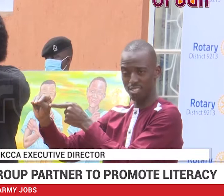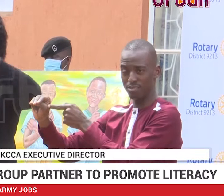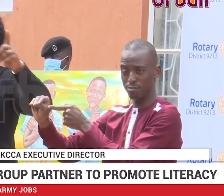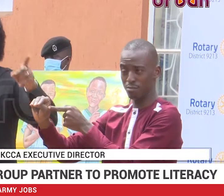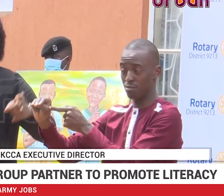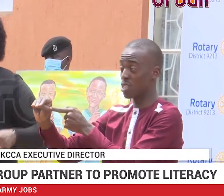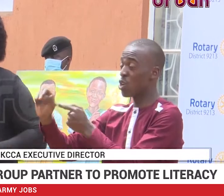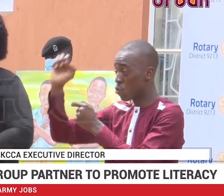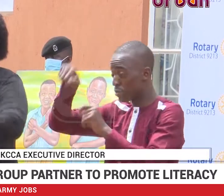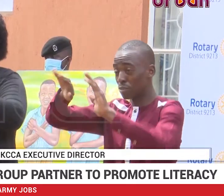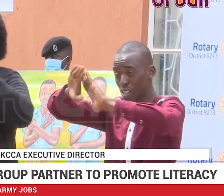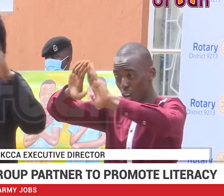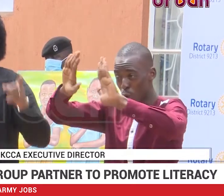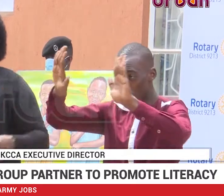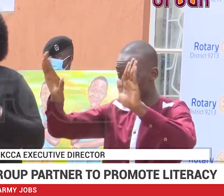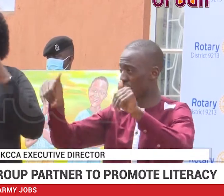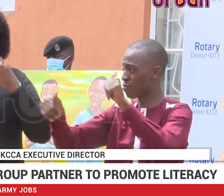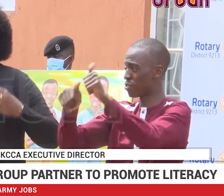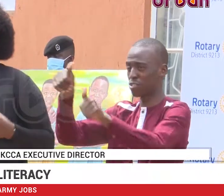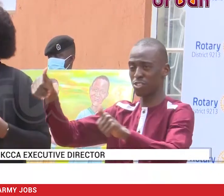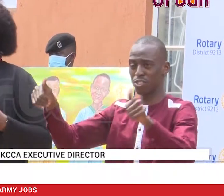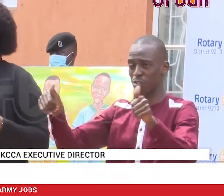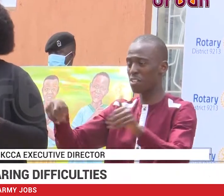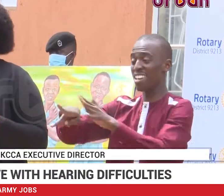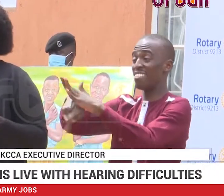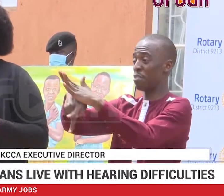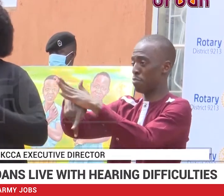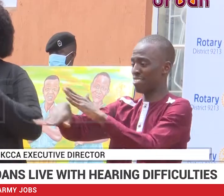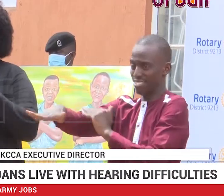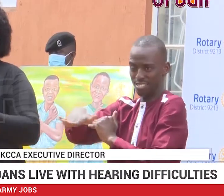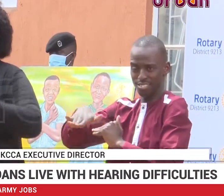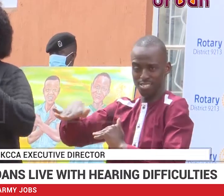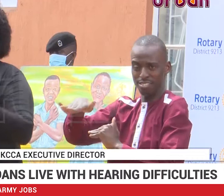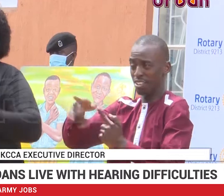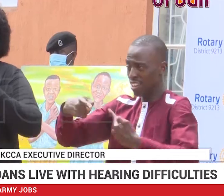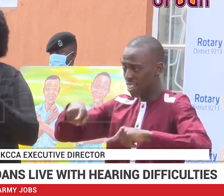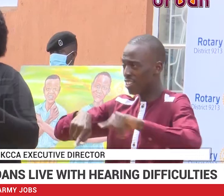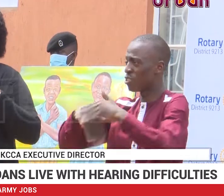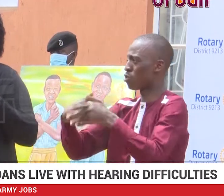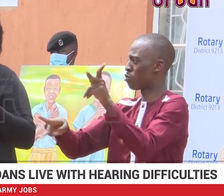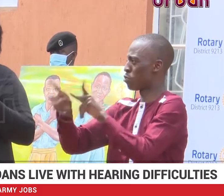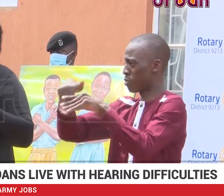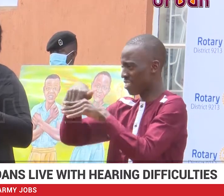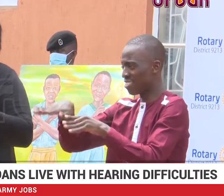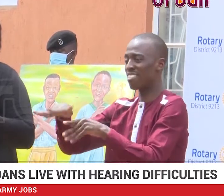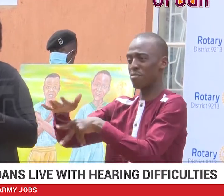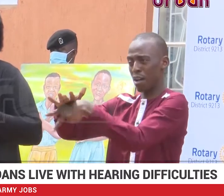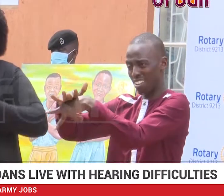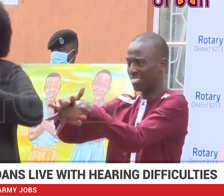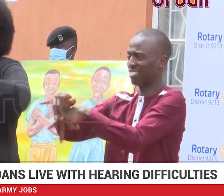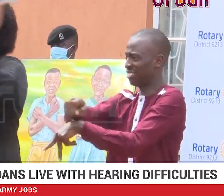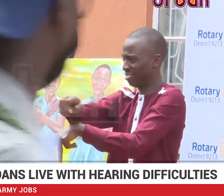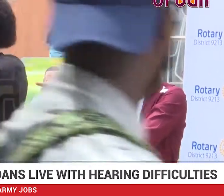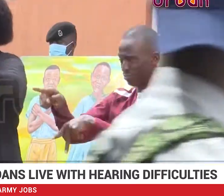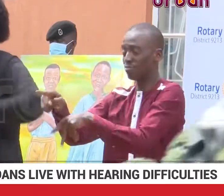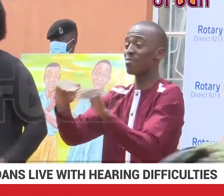be aware of ourselves as a parish and let everybody in that parish